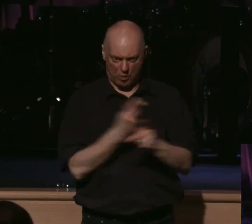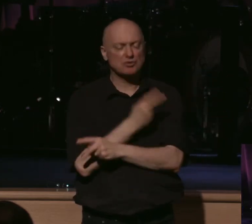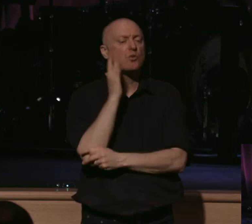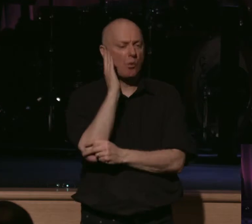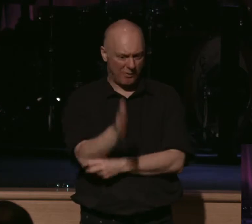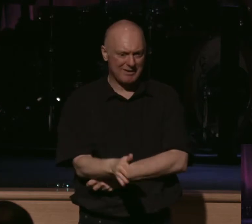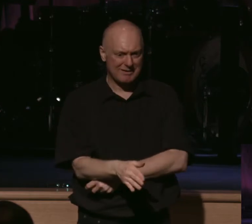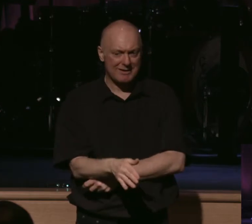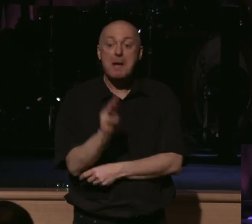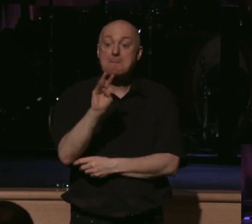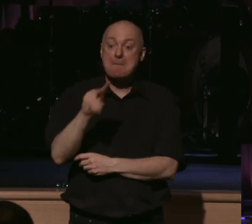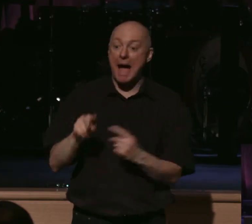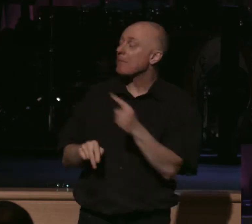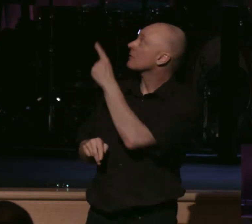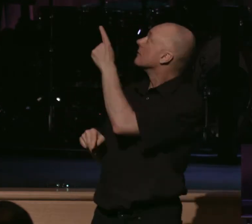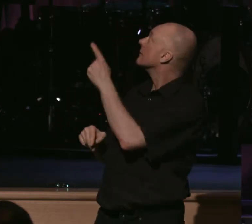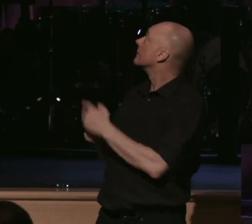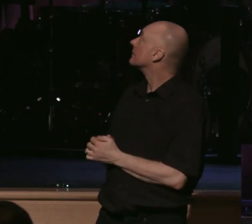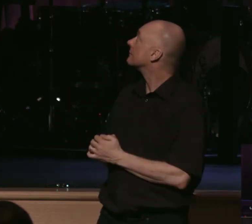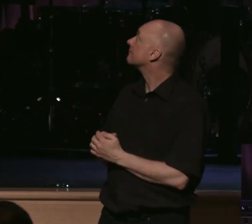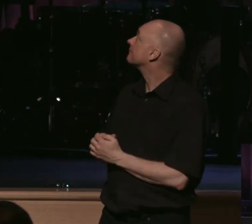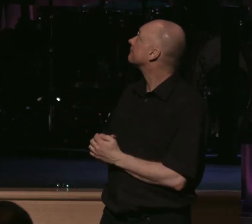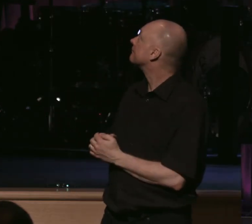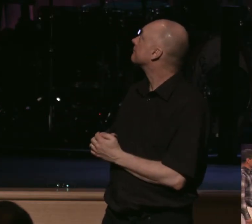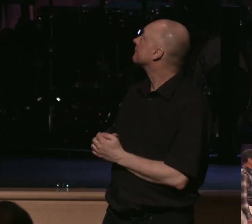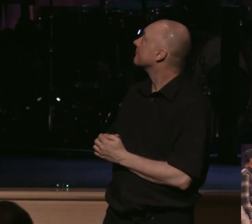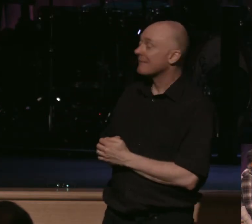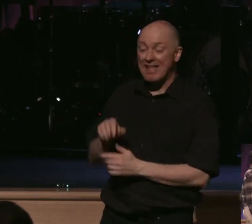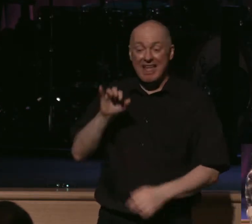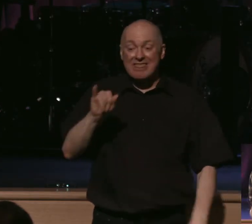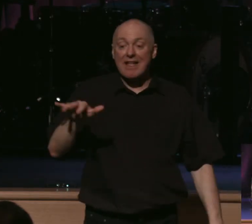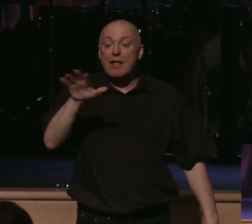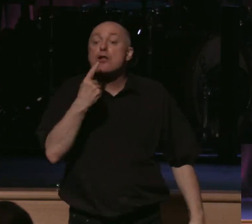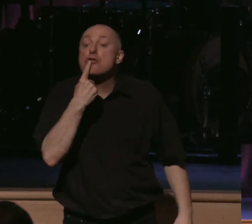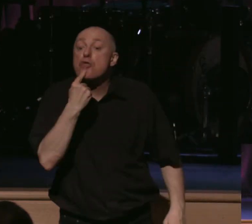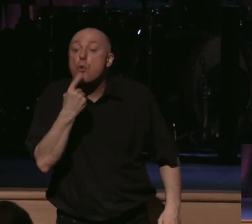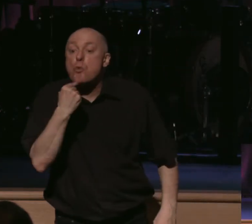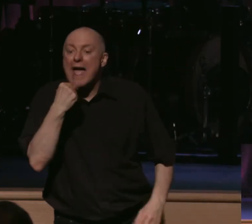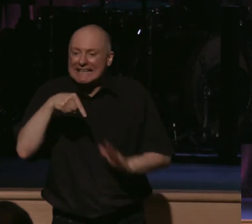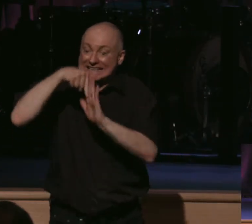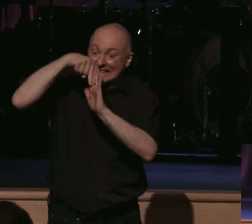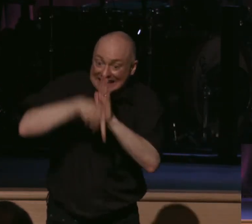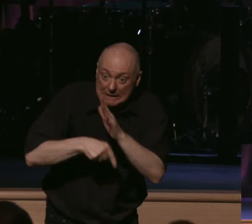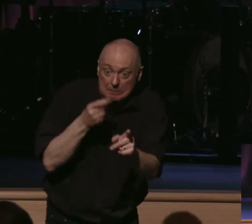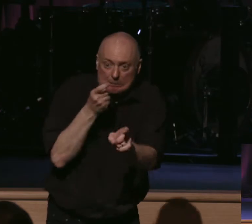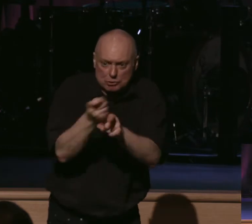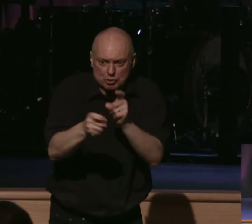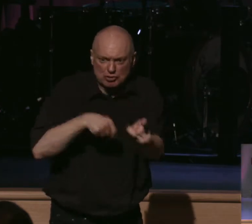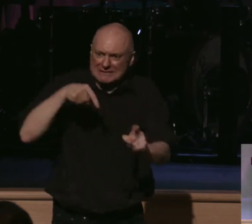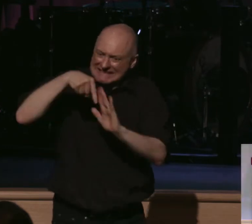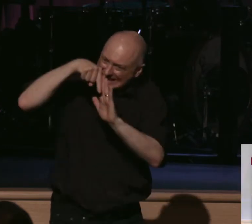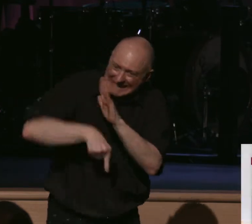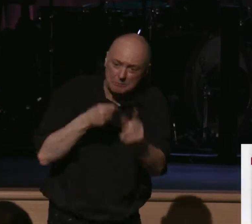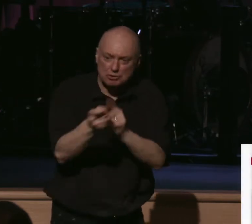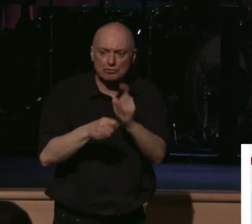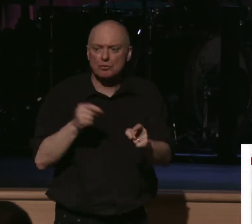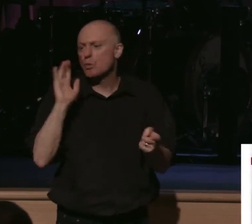Here's a map on the screen for you of the areas of the church that is persecuted. The red is extreme persecution. The red is essentially, if you're a Christian, you die.